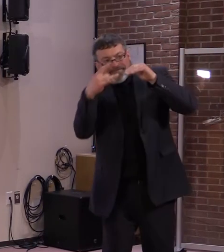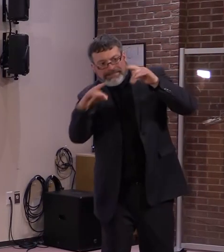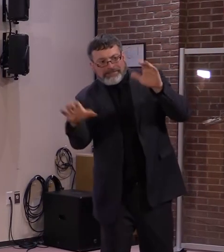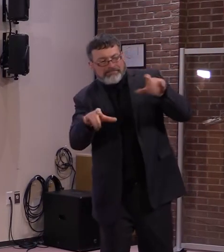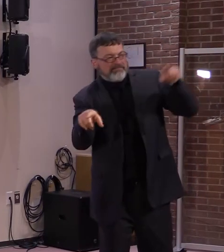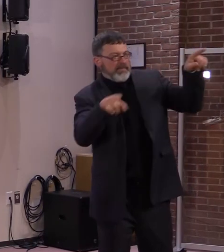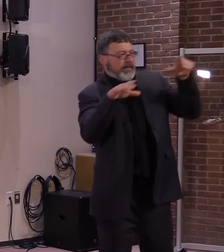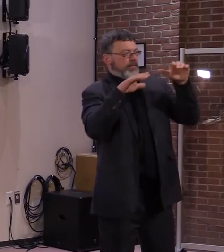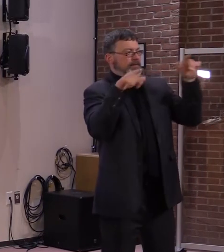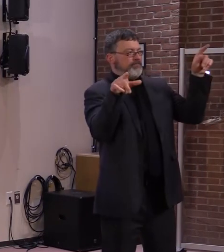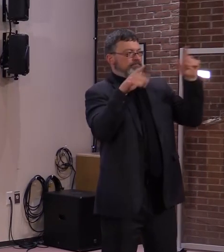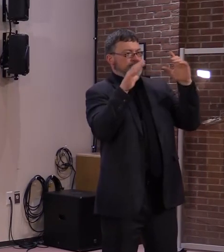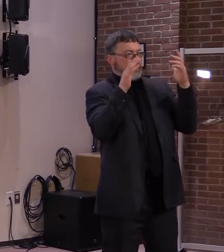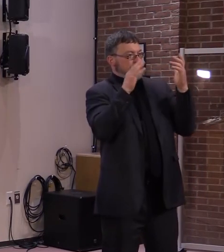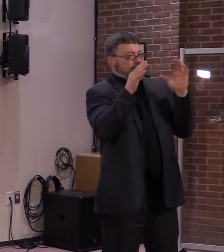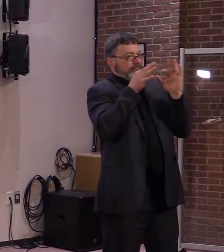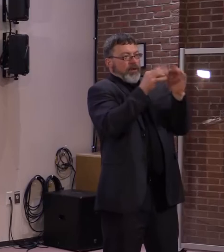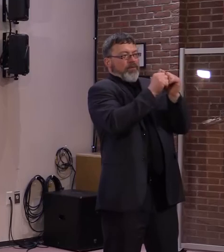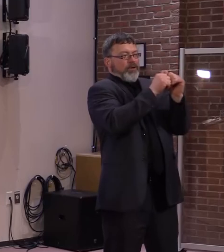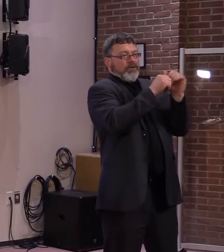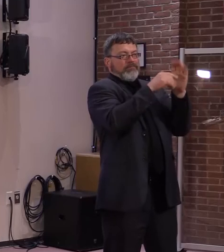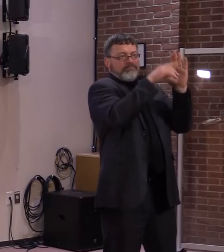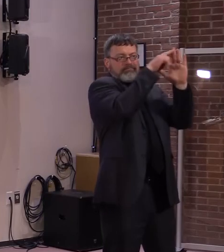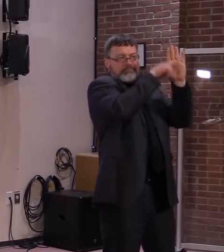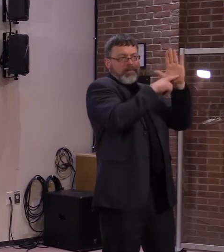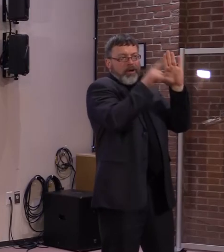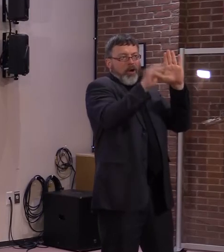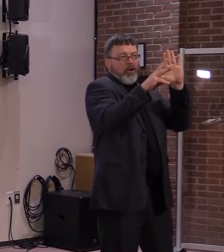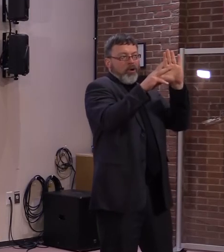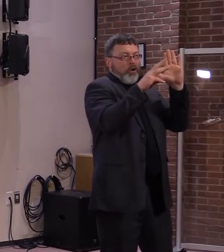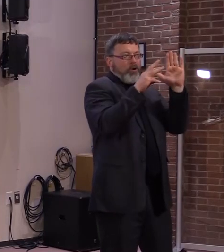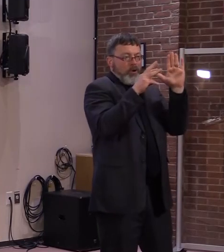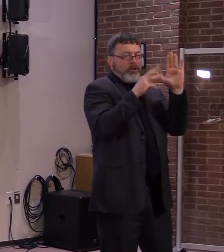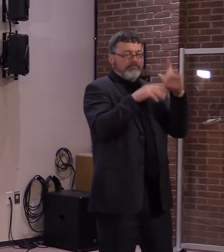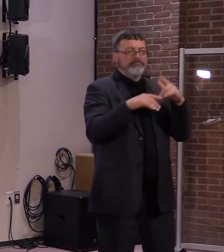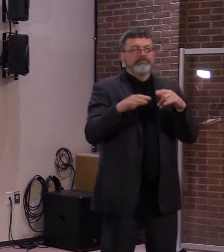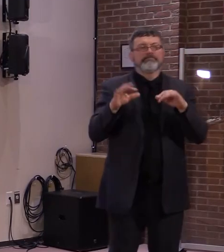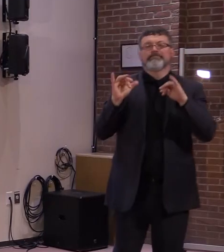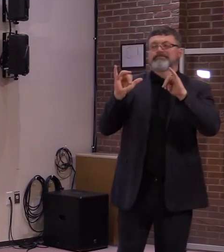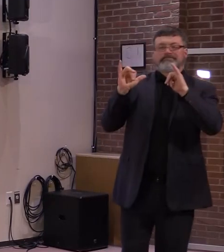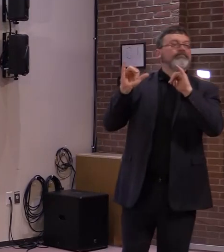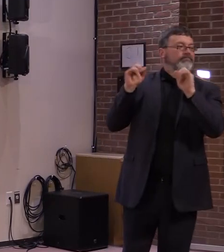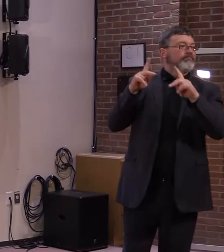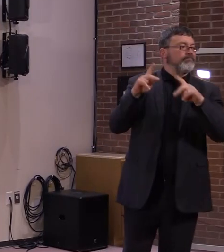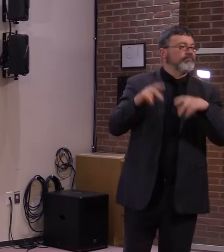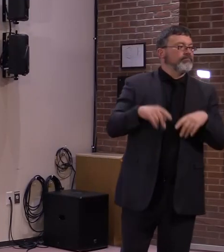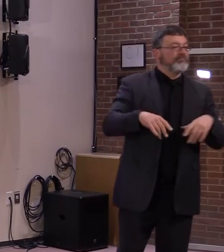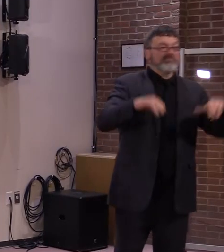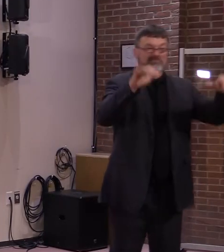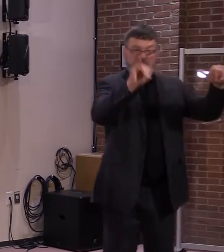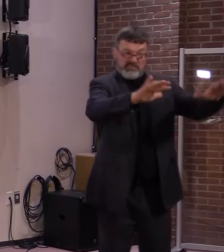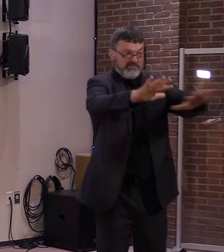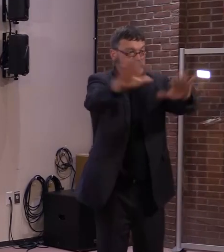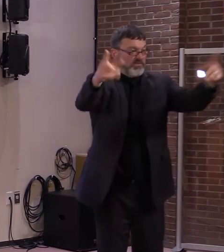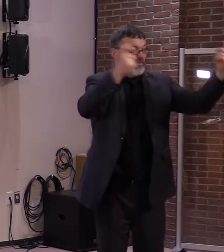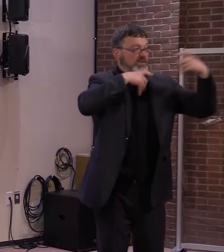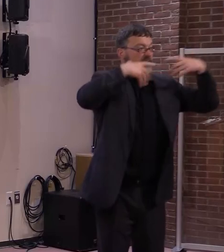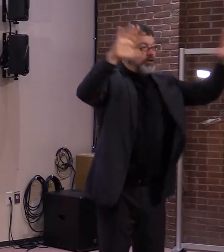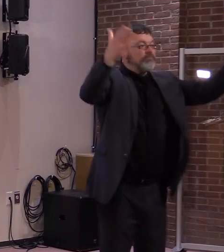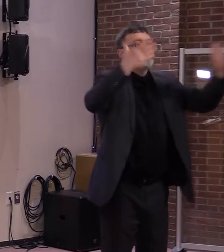All right, thank you very much. Okay. With that, thank you for tuning in and we'll see you again on Friday.